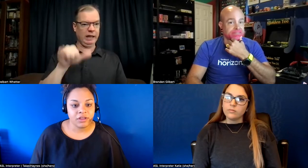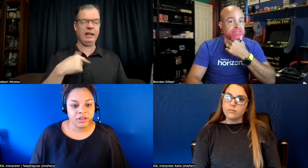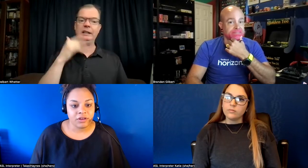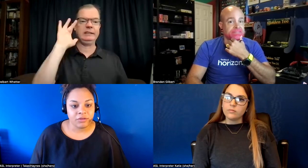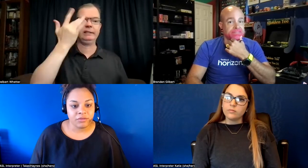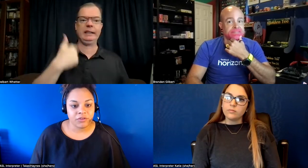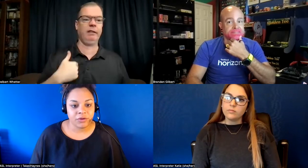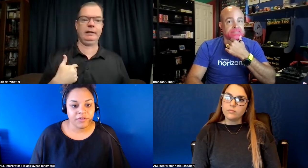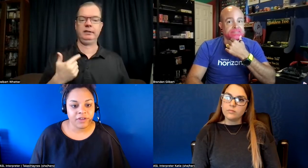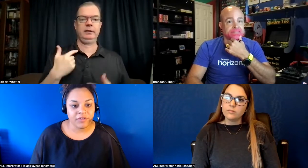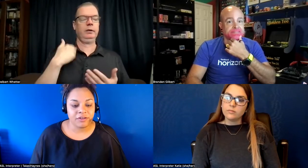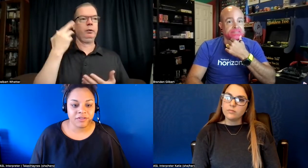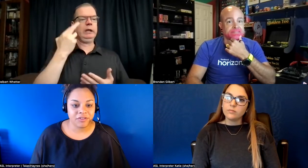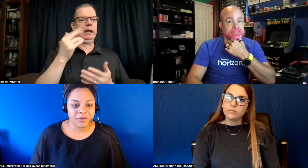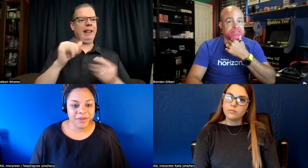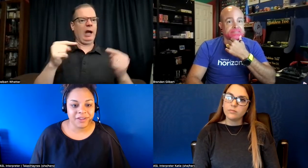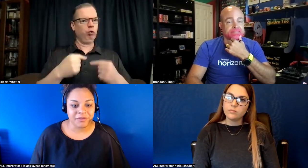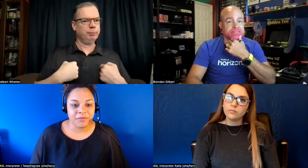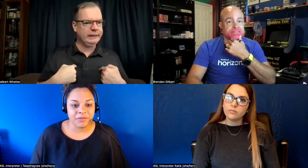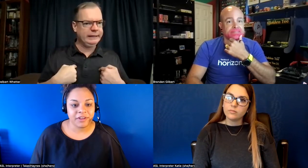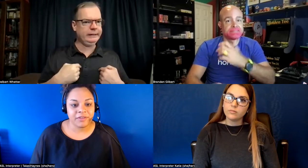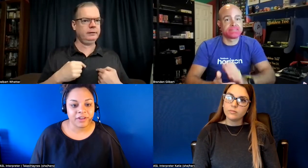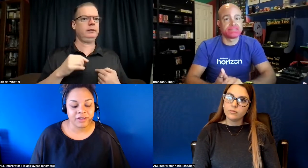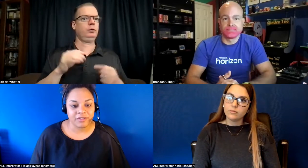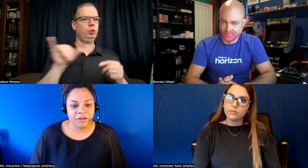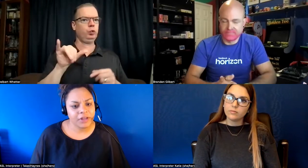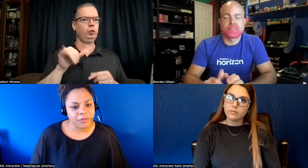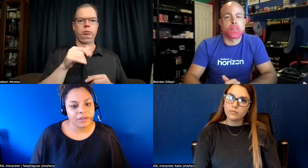you know 25 years it's just been me i'm sick of it and it's hurting me